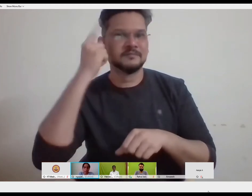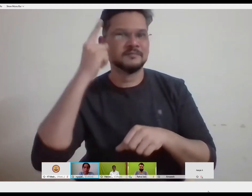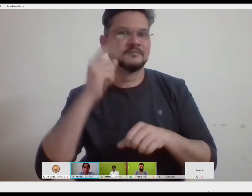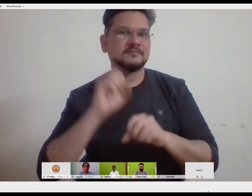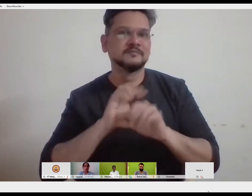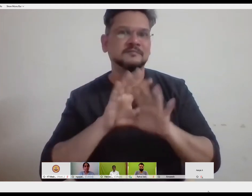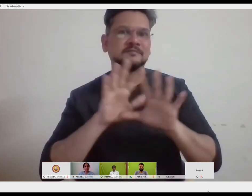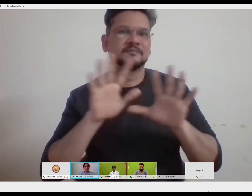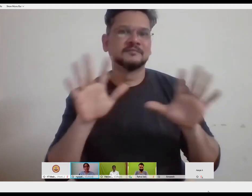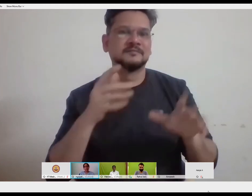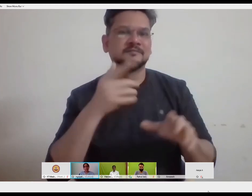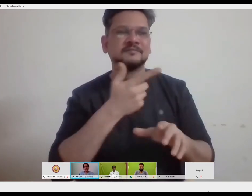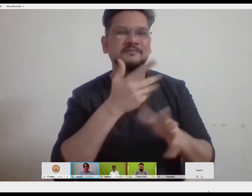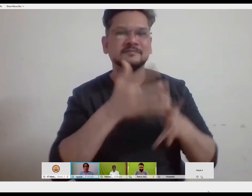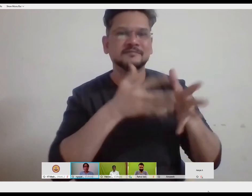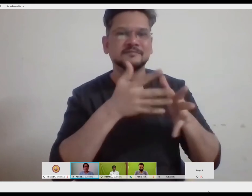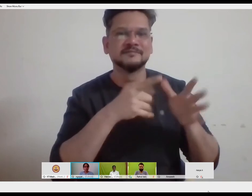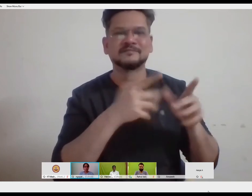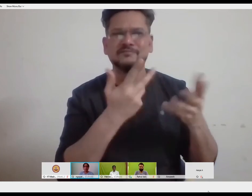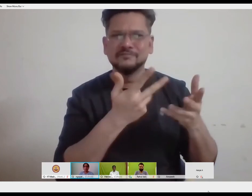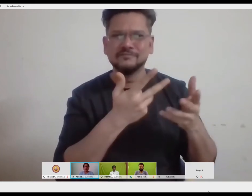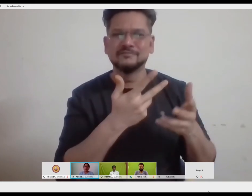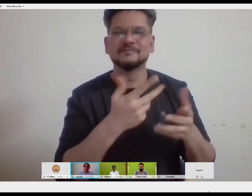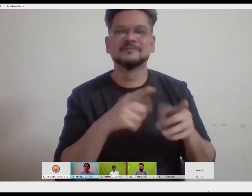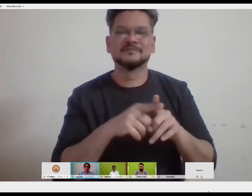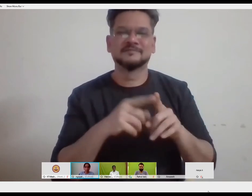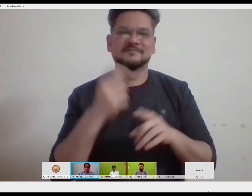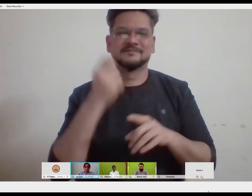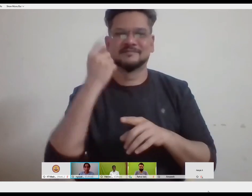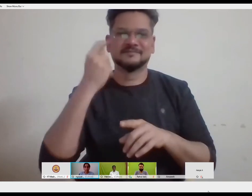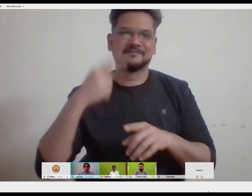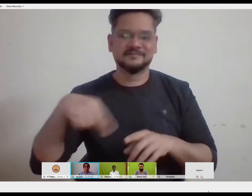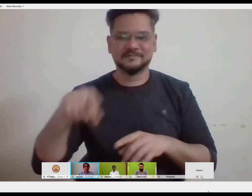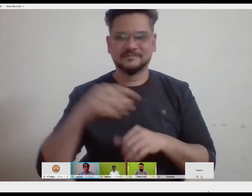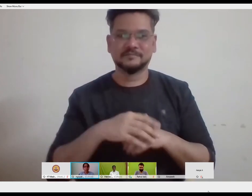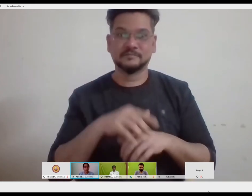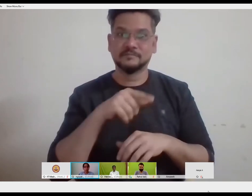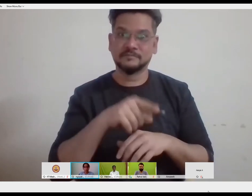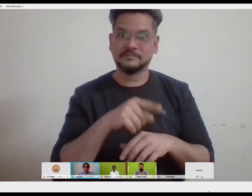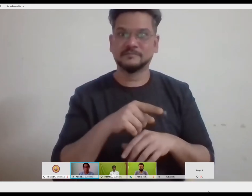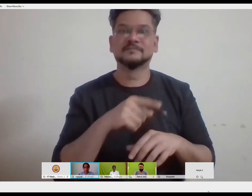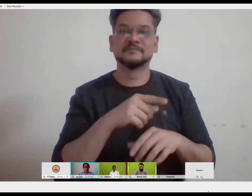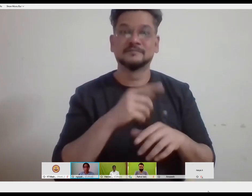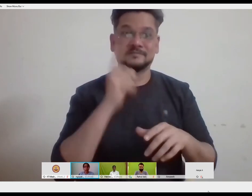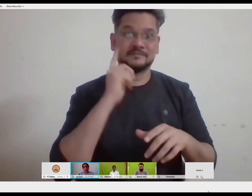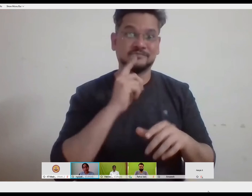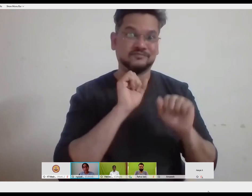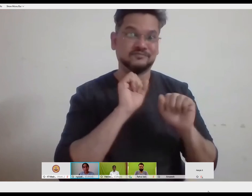So now this is, this is unique to deaf people, it's a language that is used by them, and